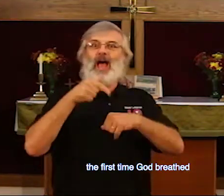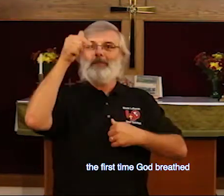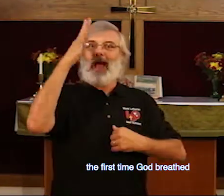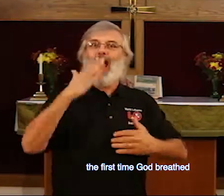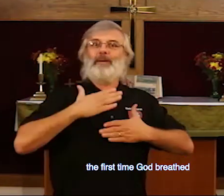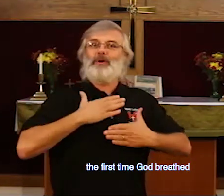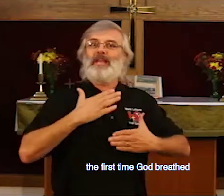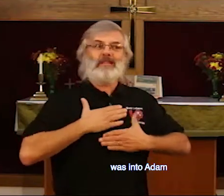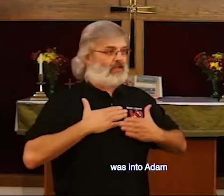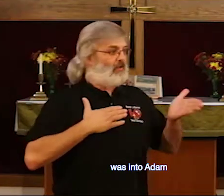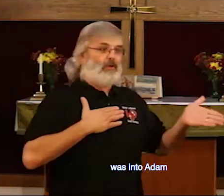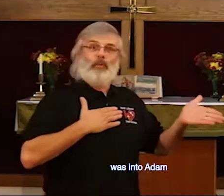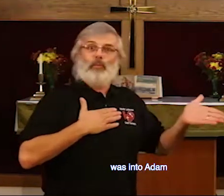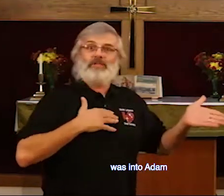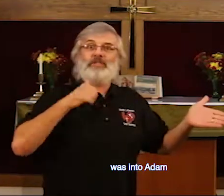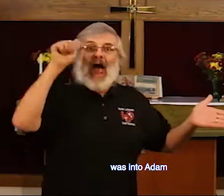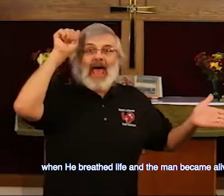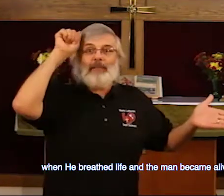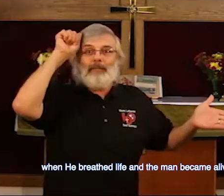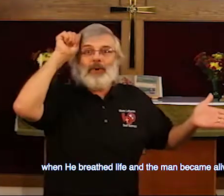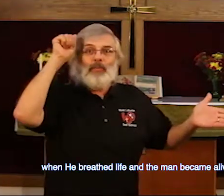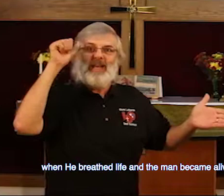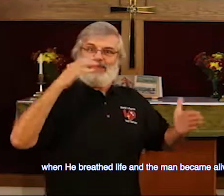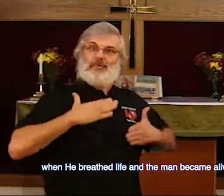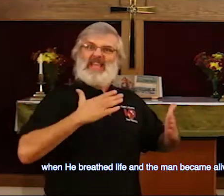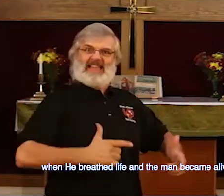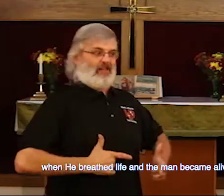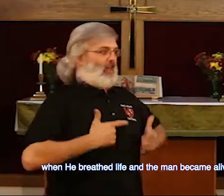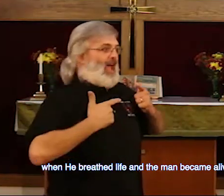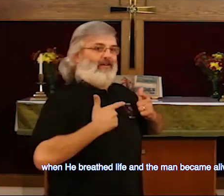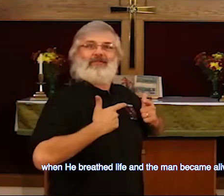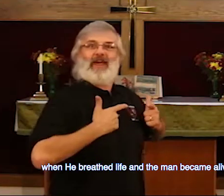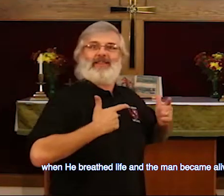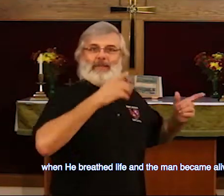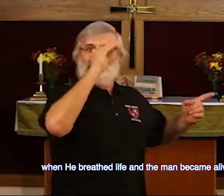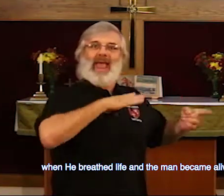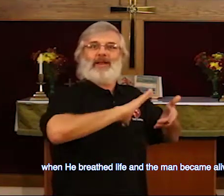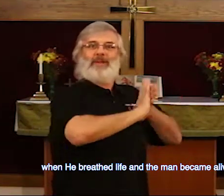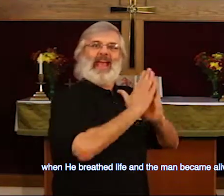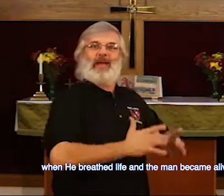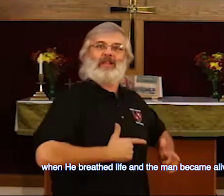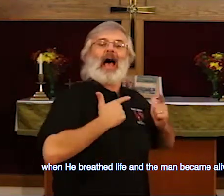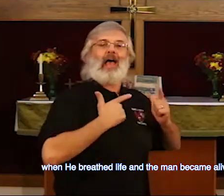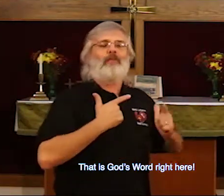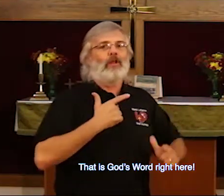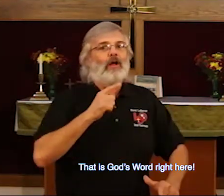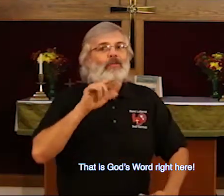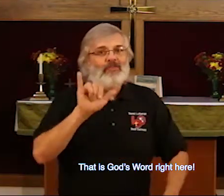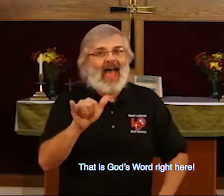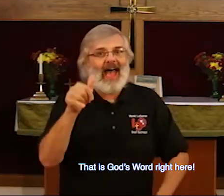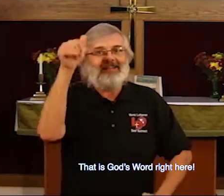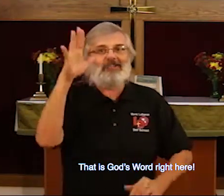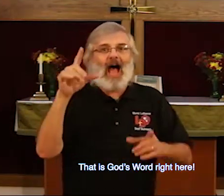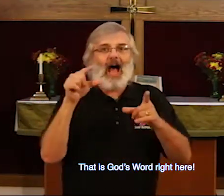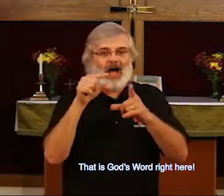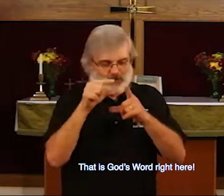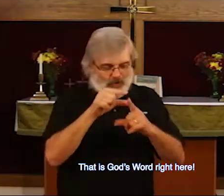time God breathed was into Adam, when he breathed life and the man became alive. That is God's